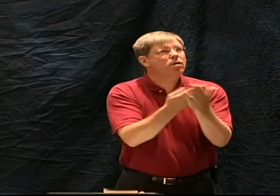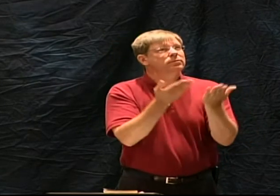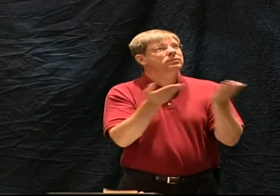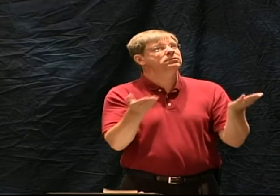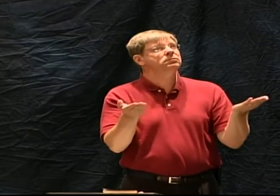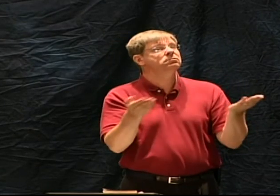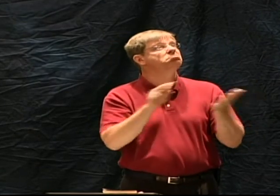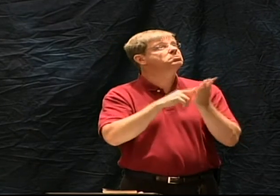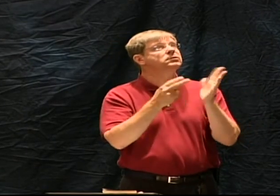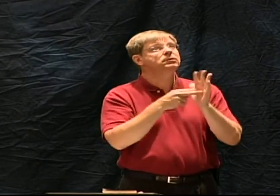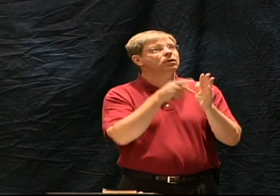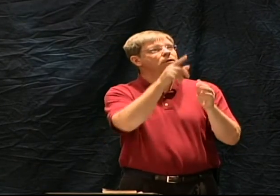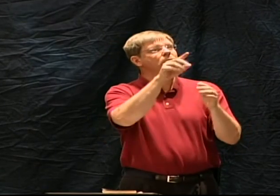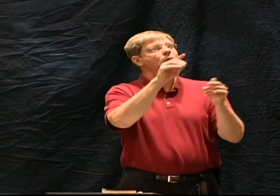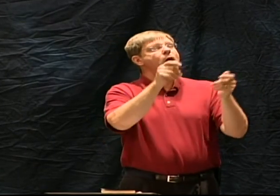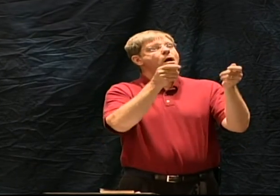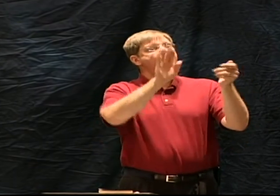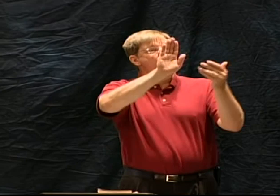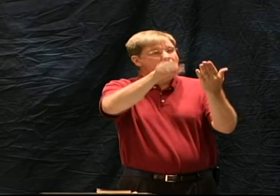...you are sovereign over all things.